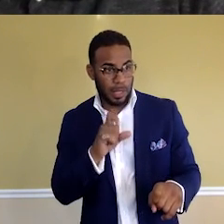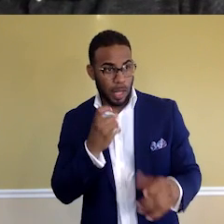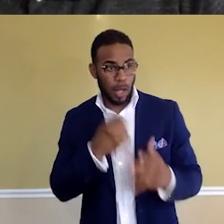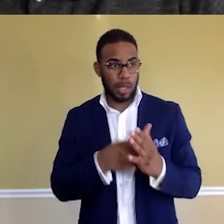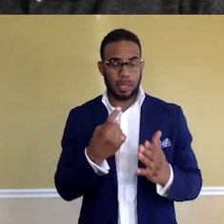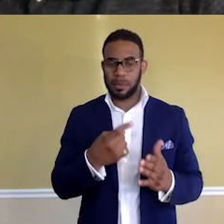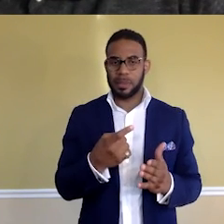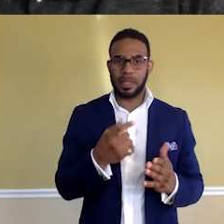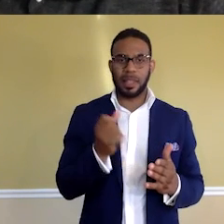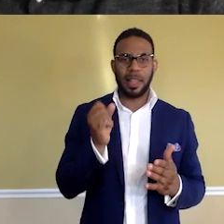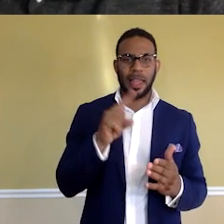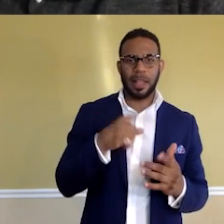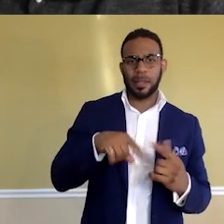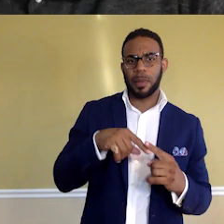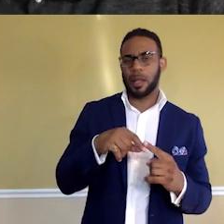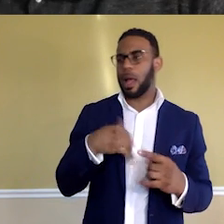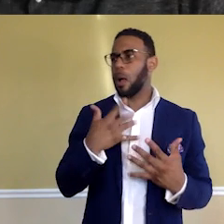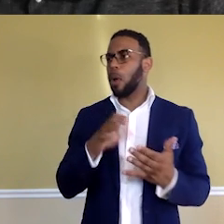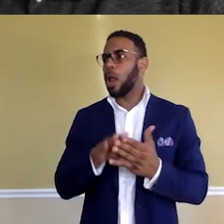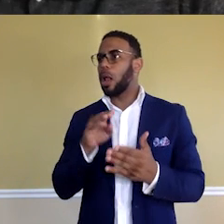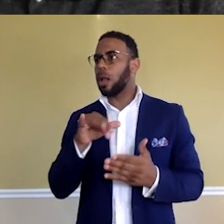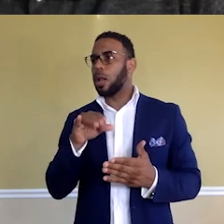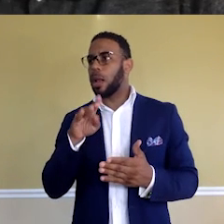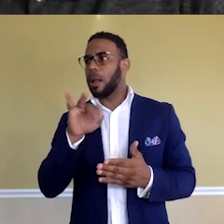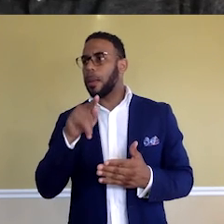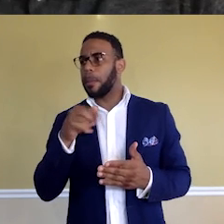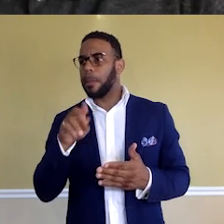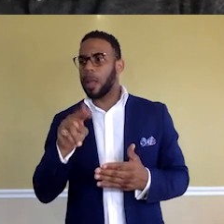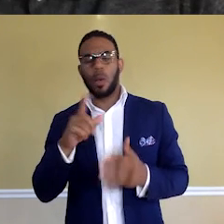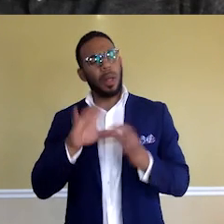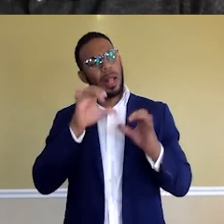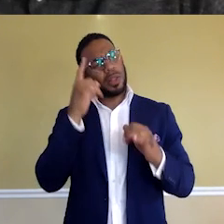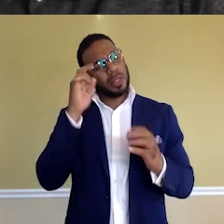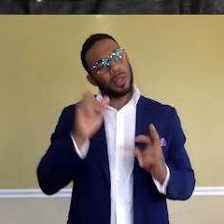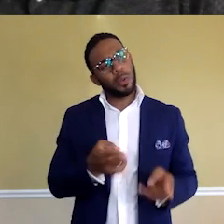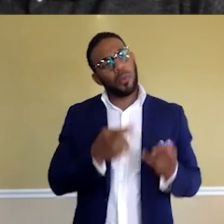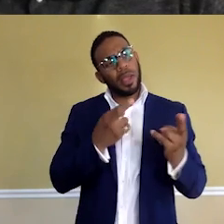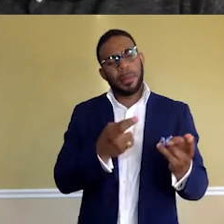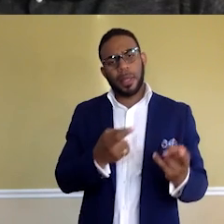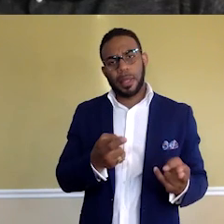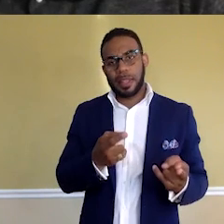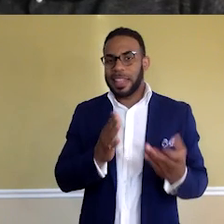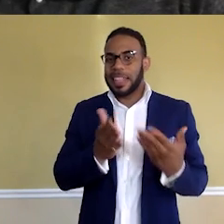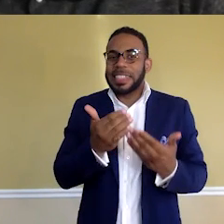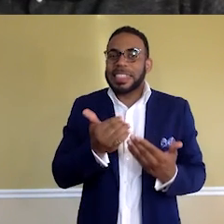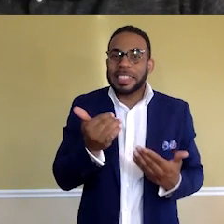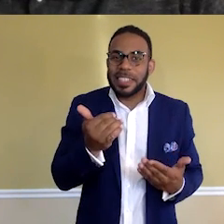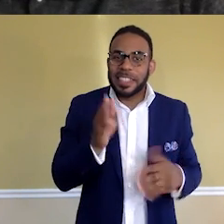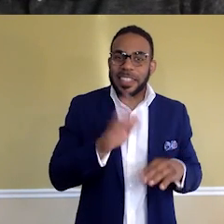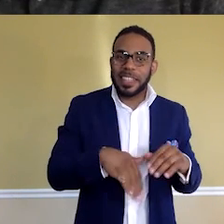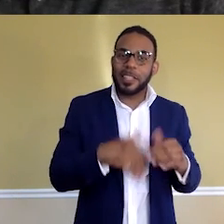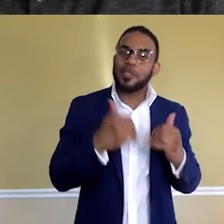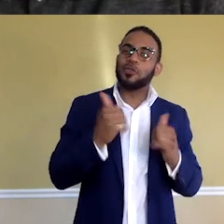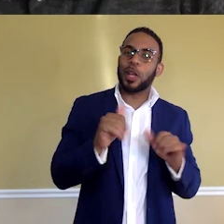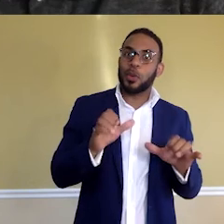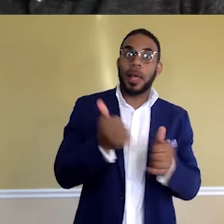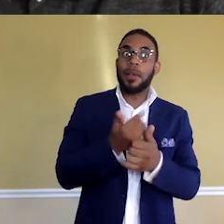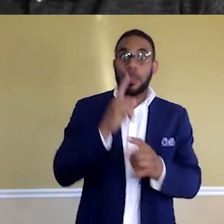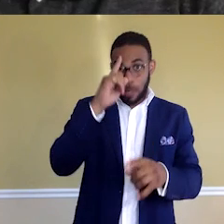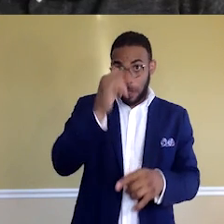oh, I want to learn, I want to learn Python. What course do you think you can recommend? It's easier than trying to do everything on your own. You are free